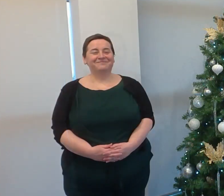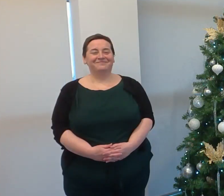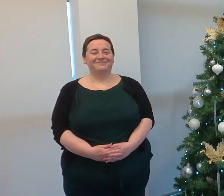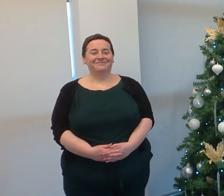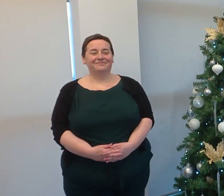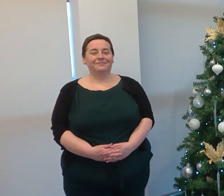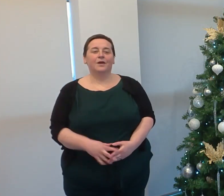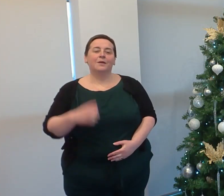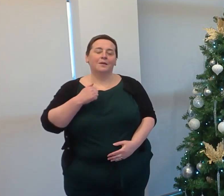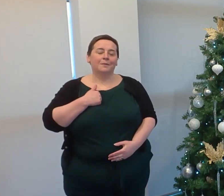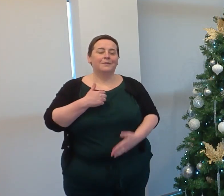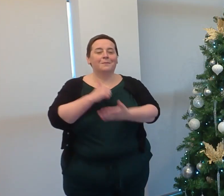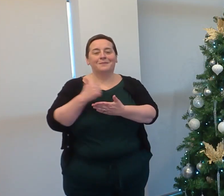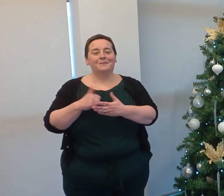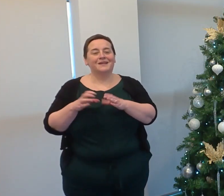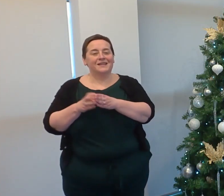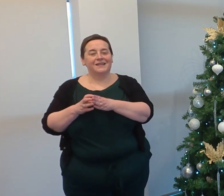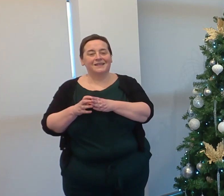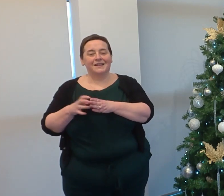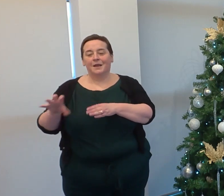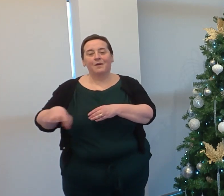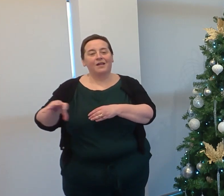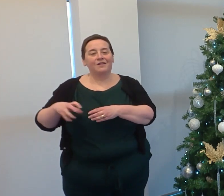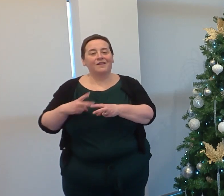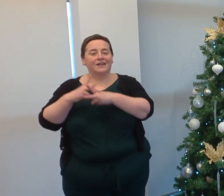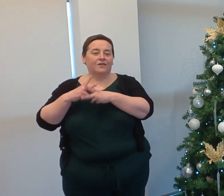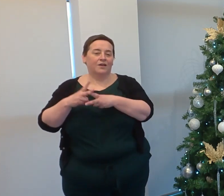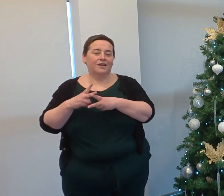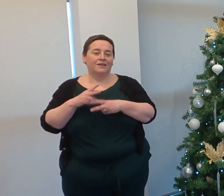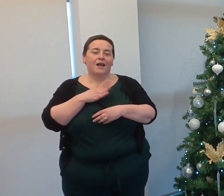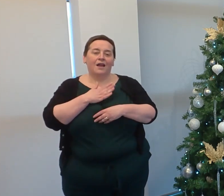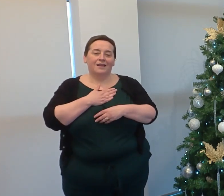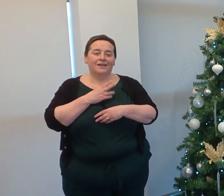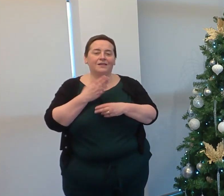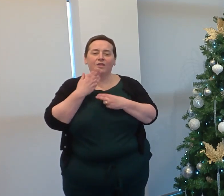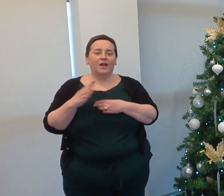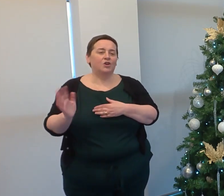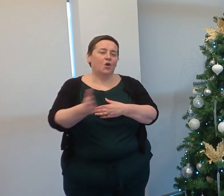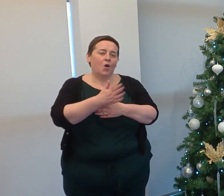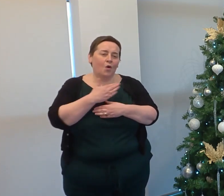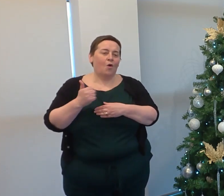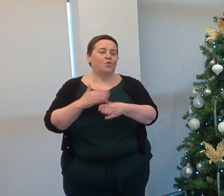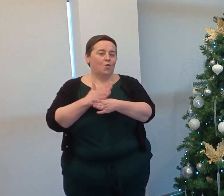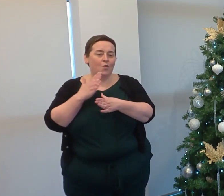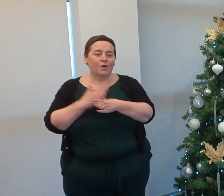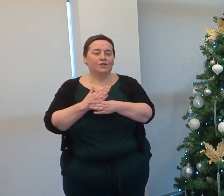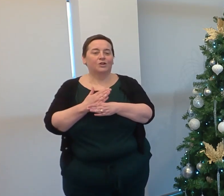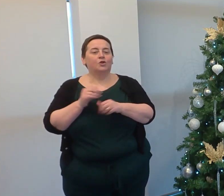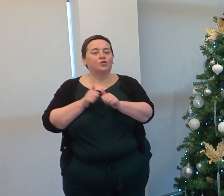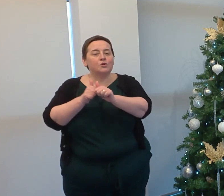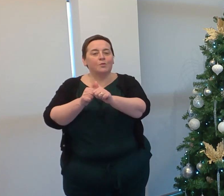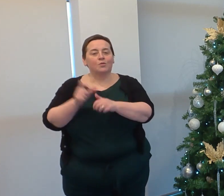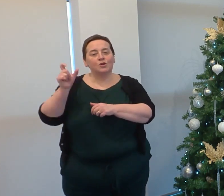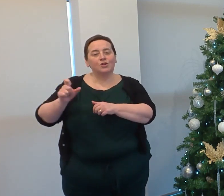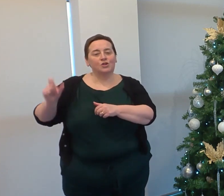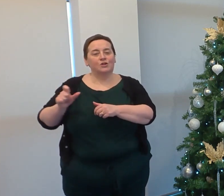To my amazing team in the Faculty of Care, I want to thank you all so very much for the outstanding work you all do to support